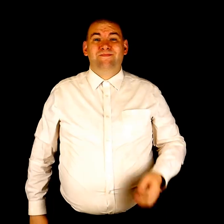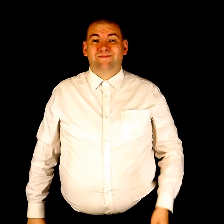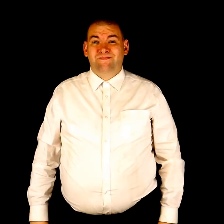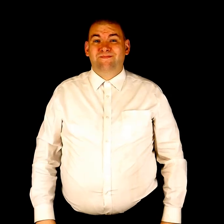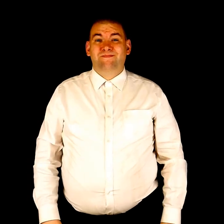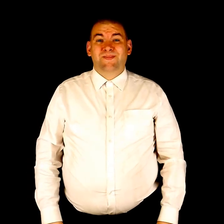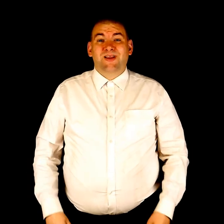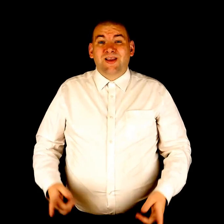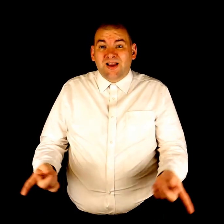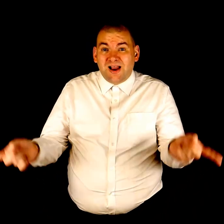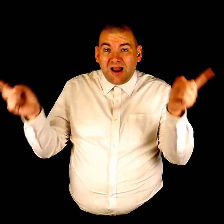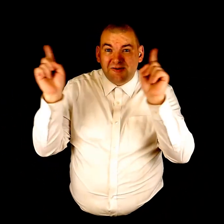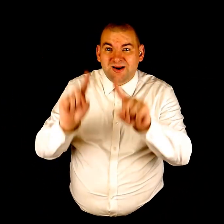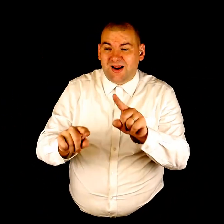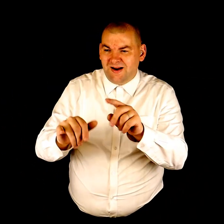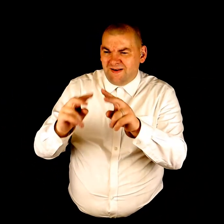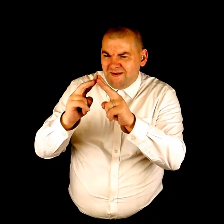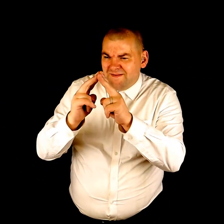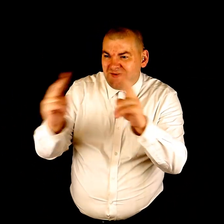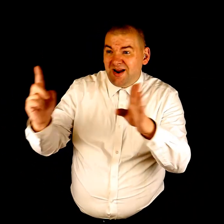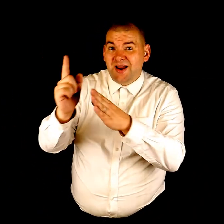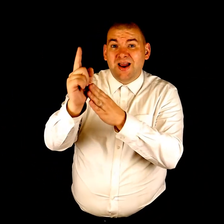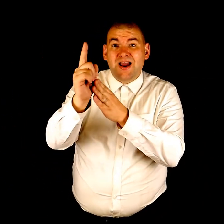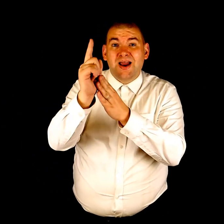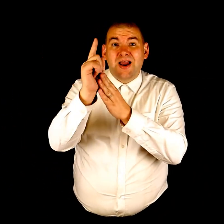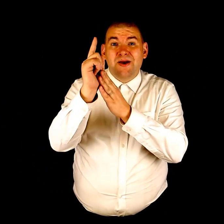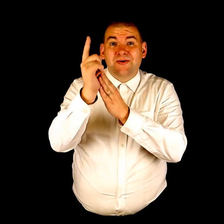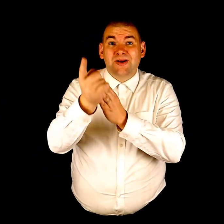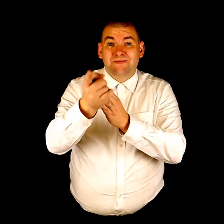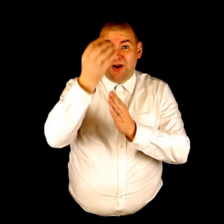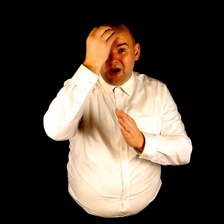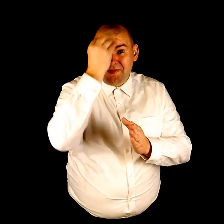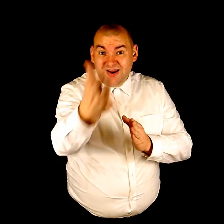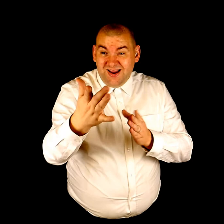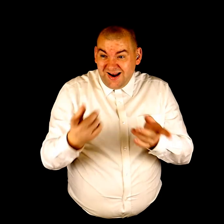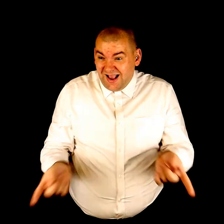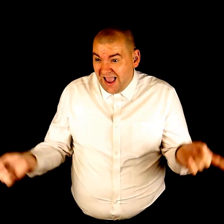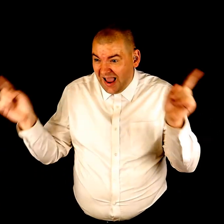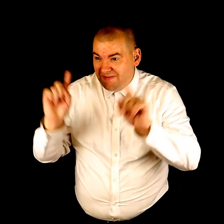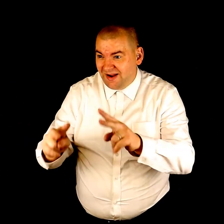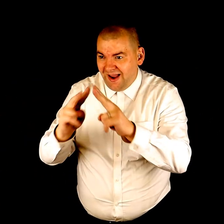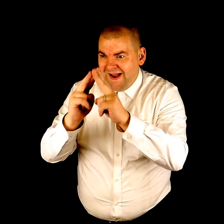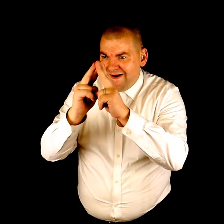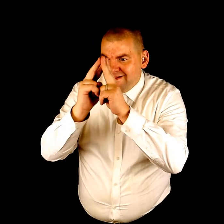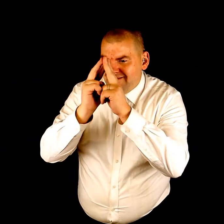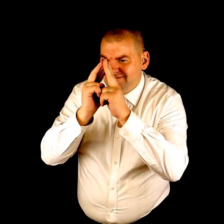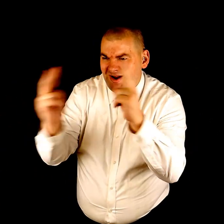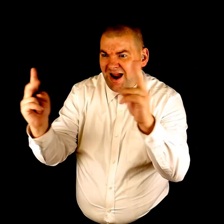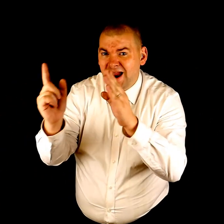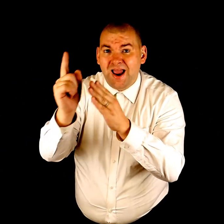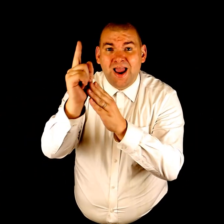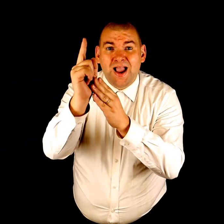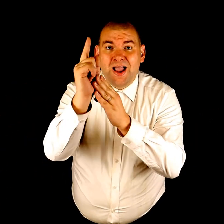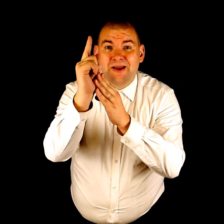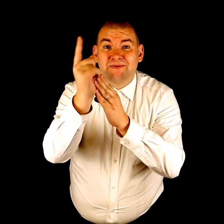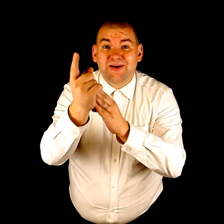And it happened at the very moment And it happened at the very